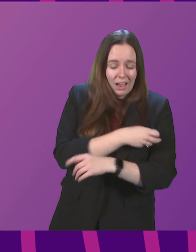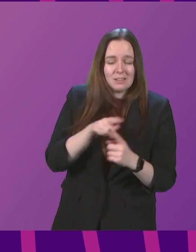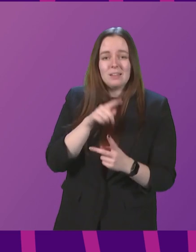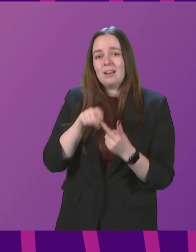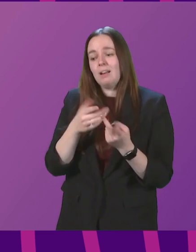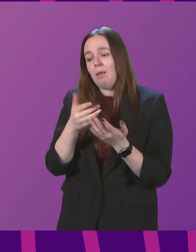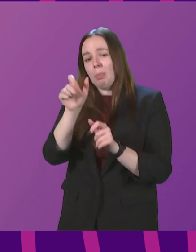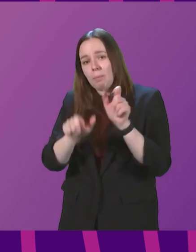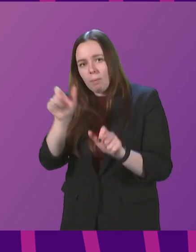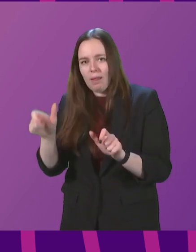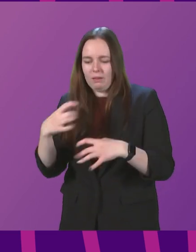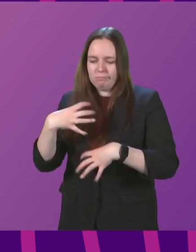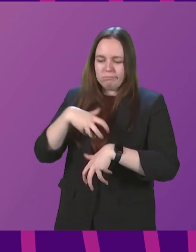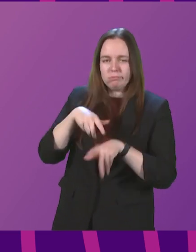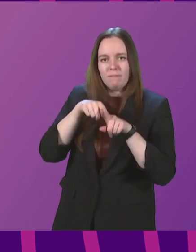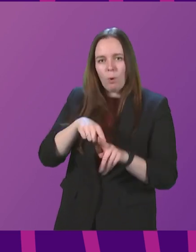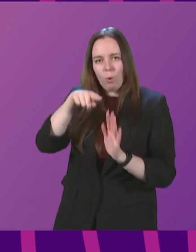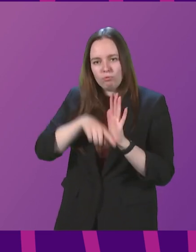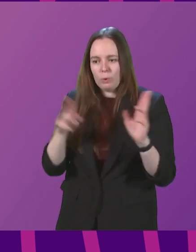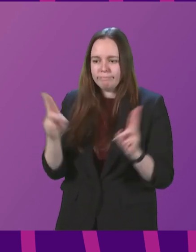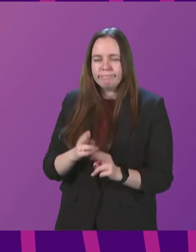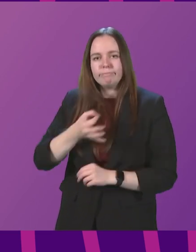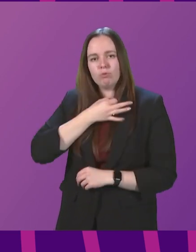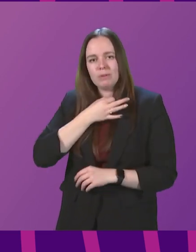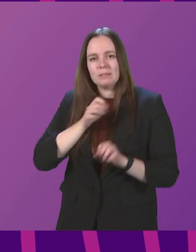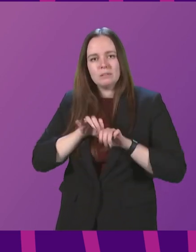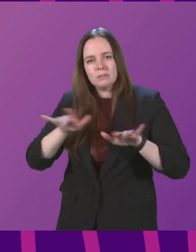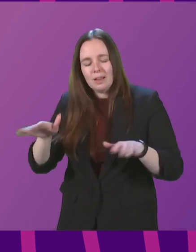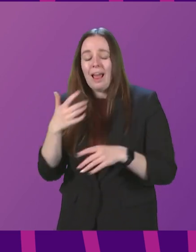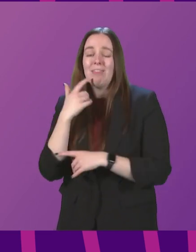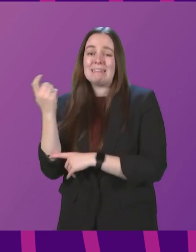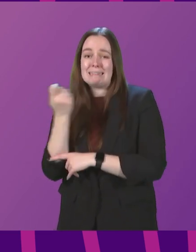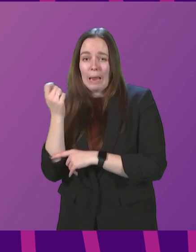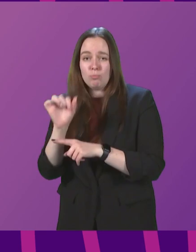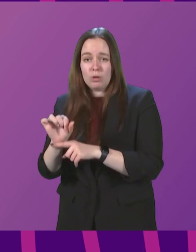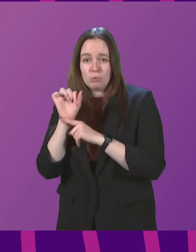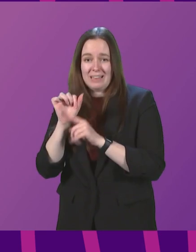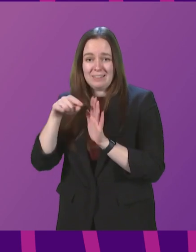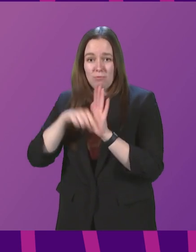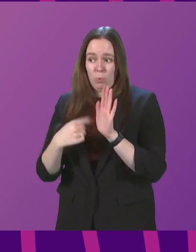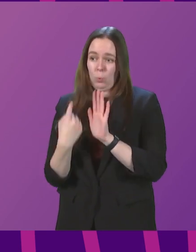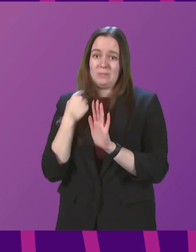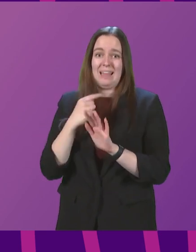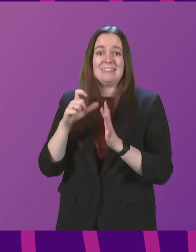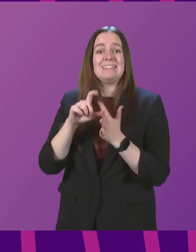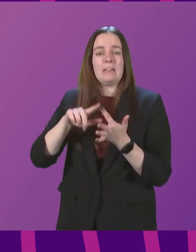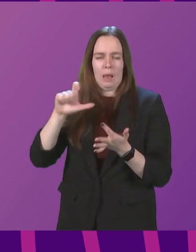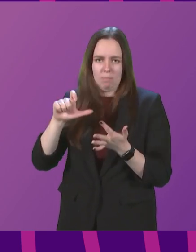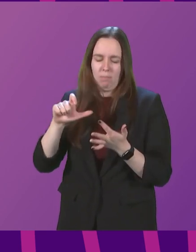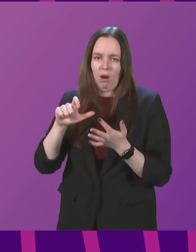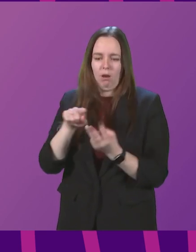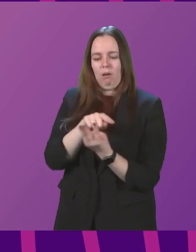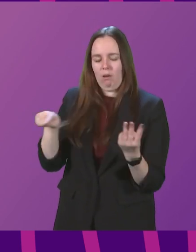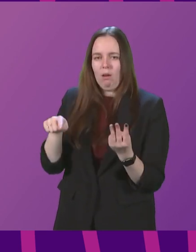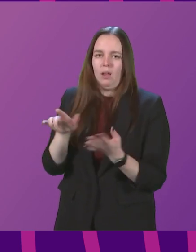of the public to adapt their behaviour to help stem transmission and the temporary protective measures introduced in December has helped blunt